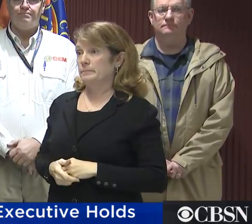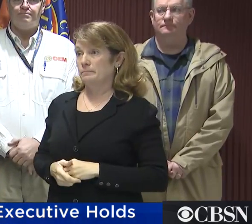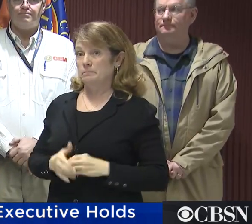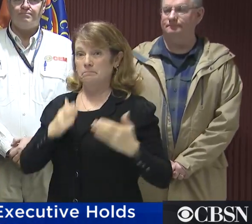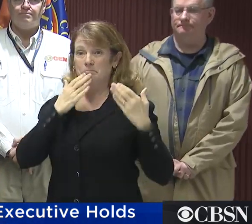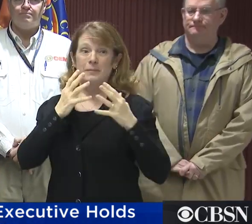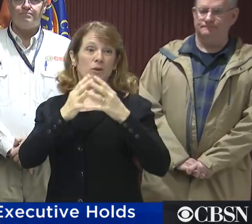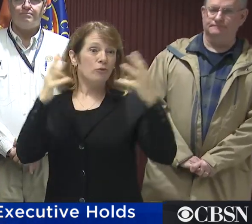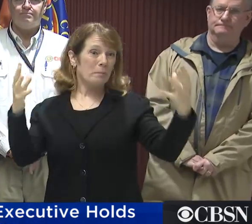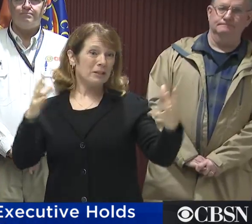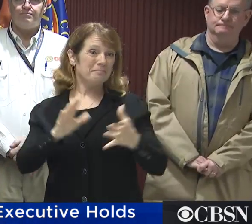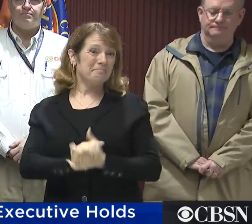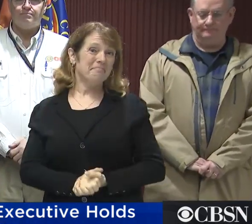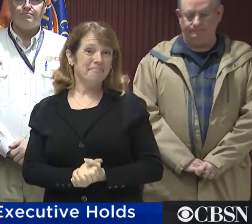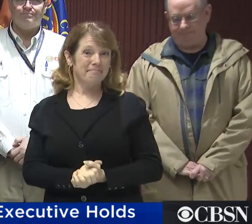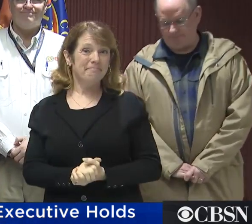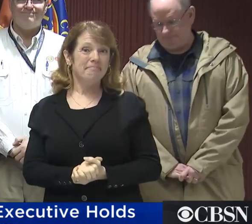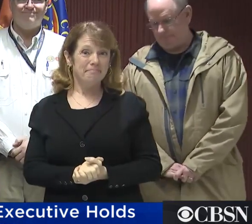Thank you very much. Thank